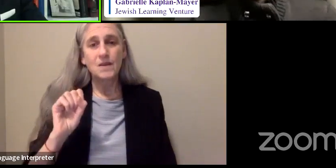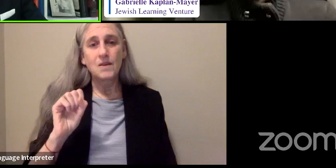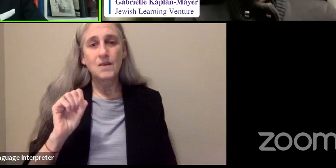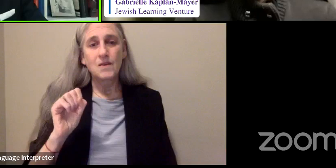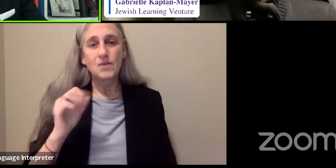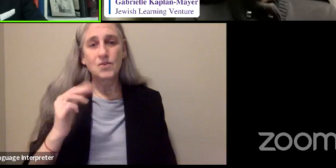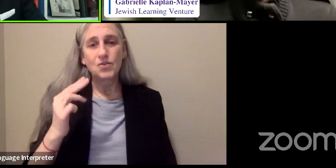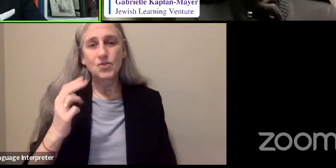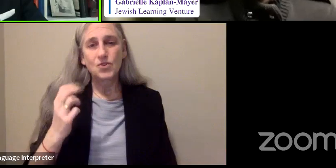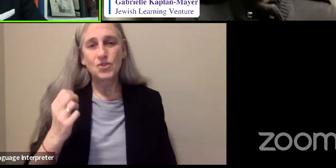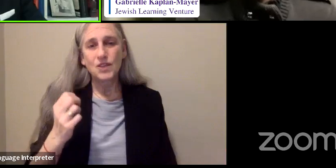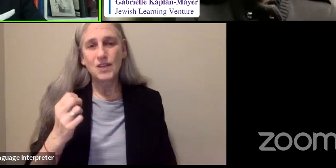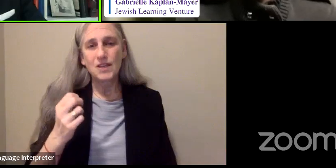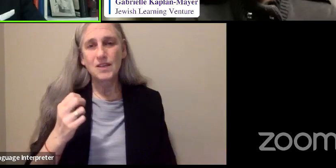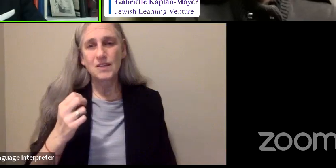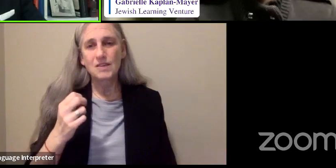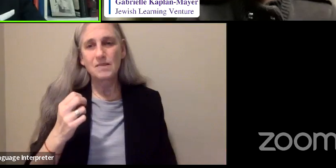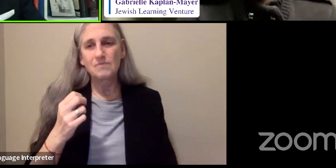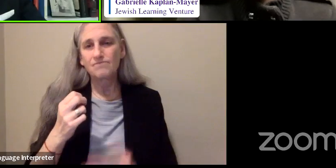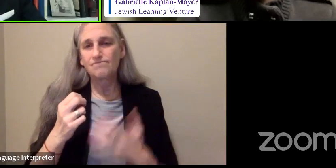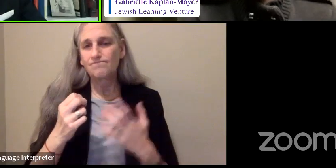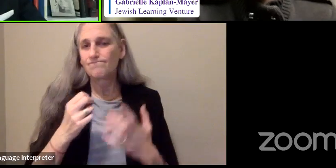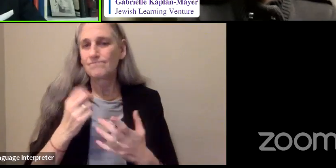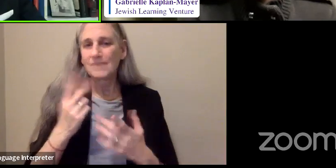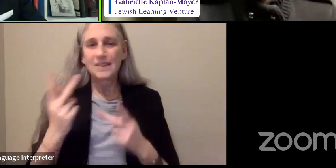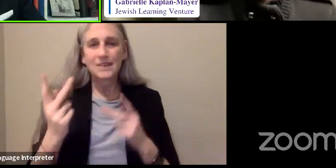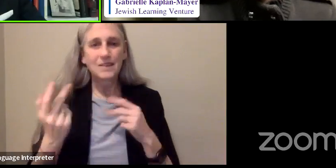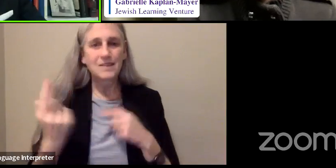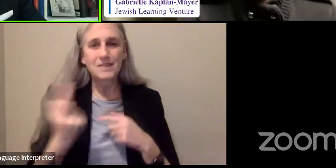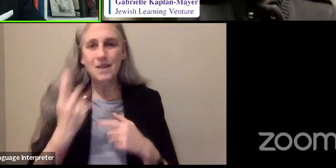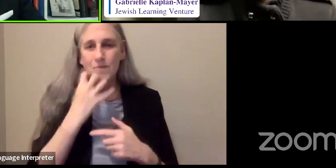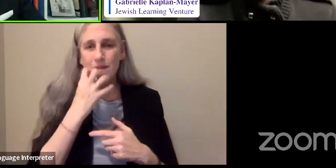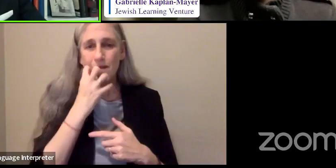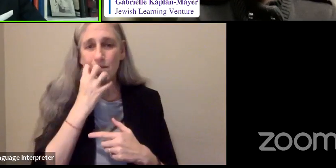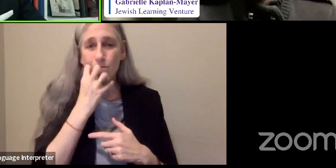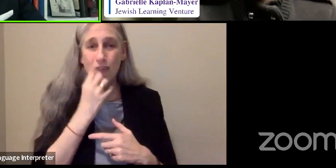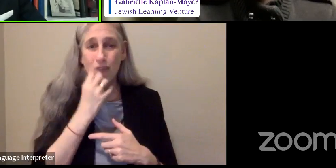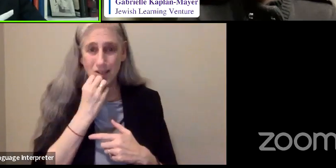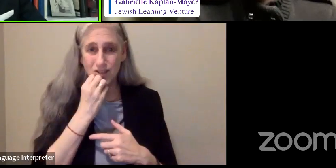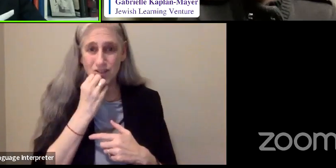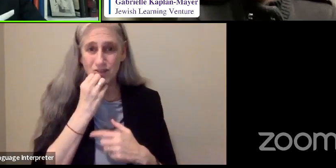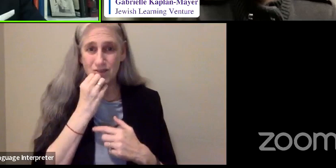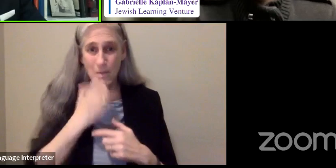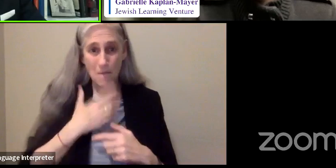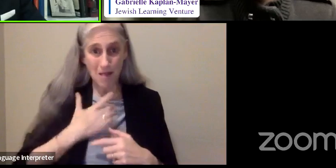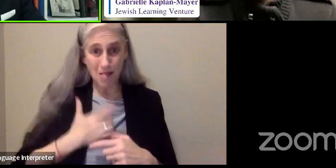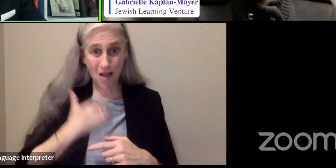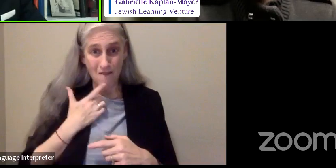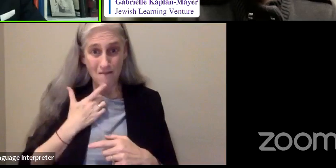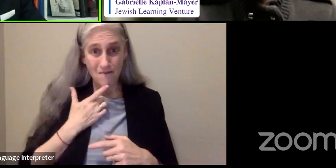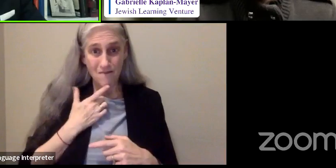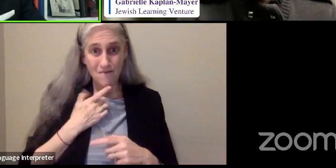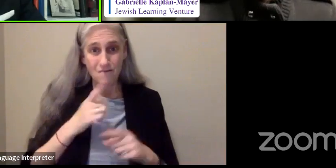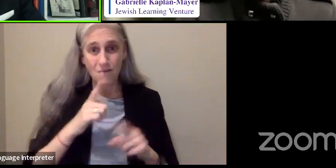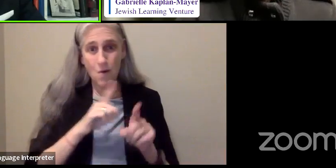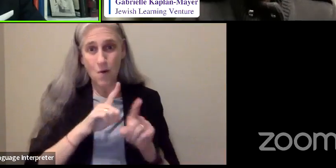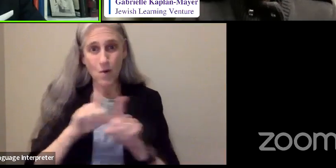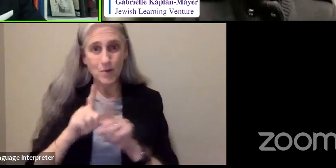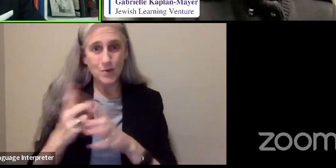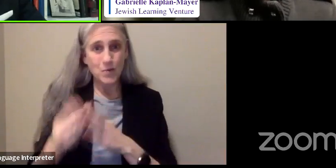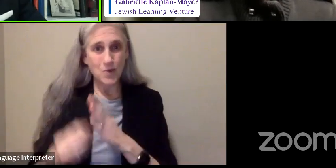she took something sacred with her that I shared with her.